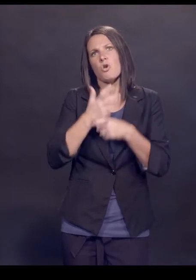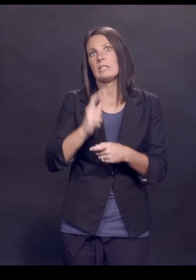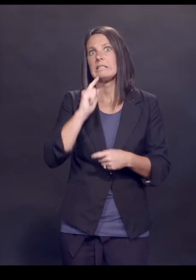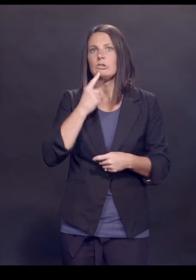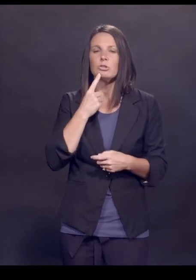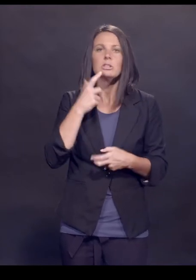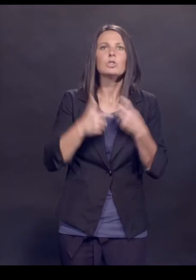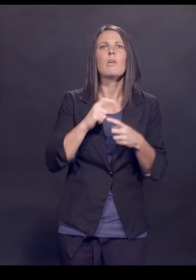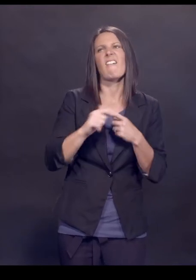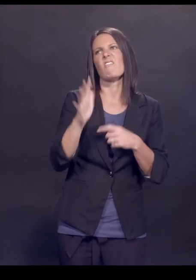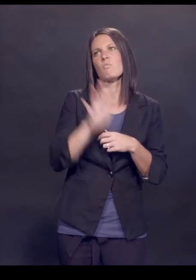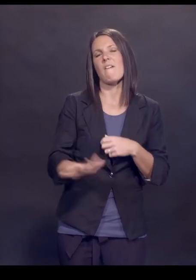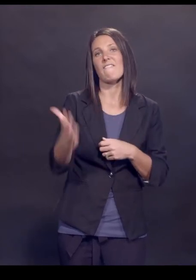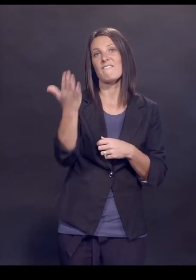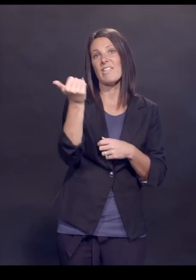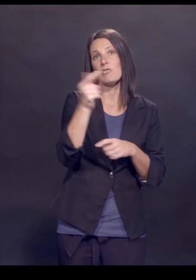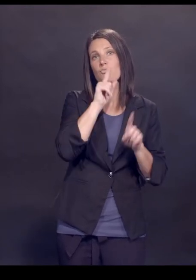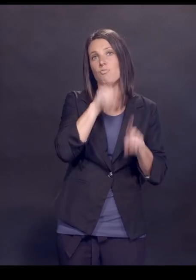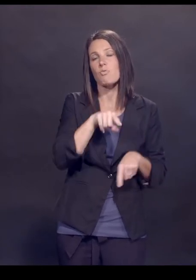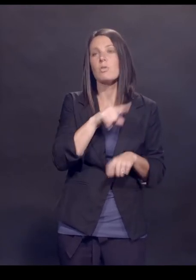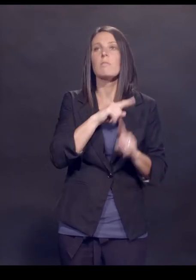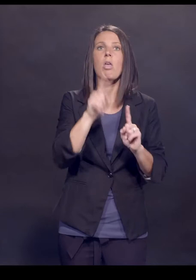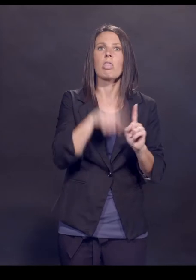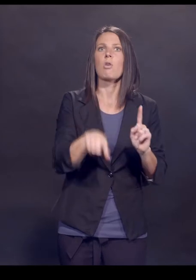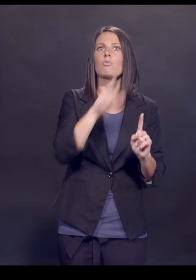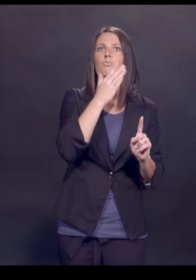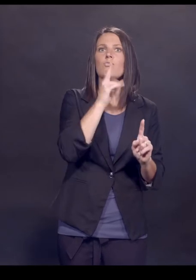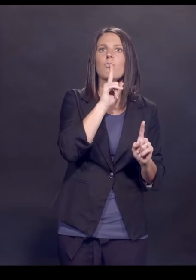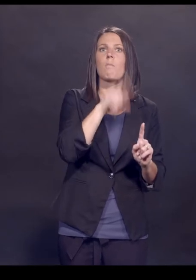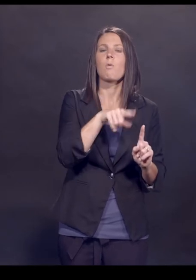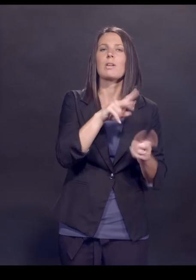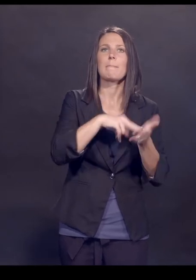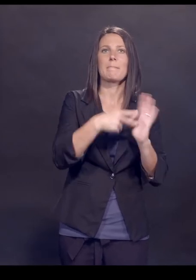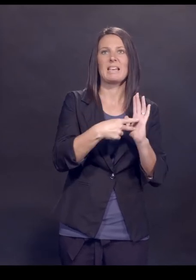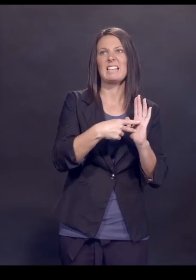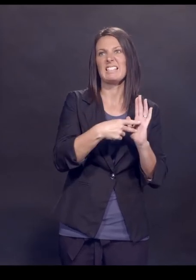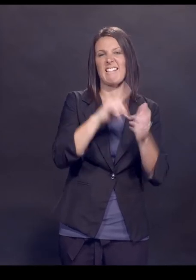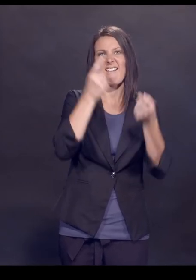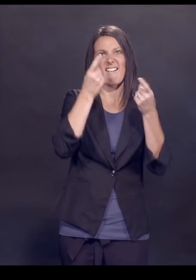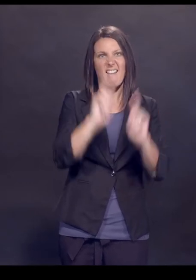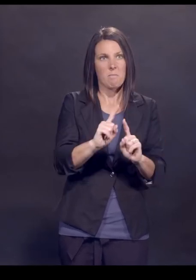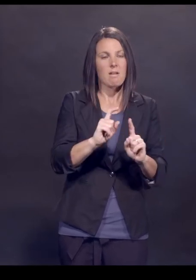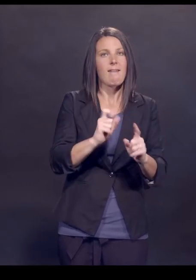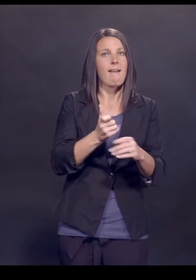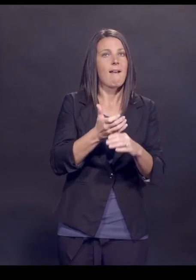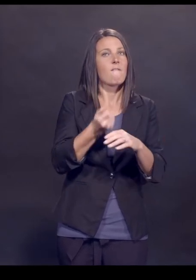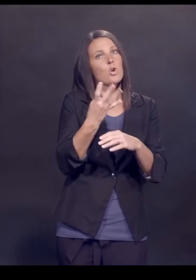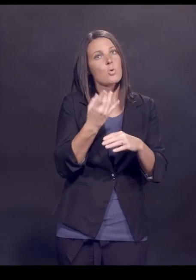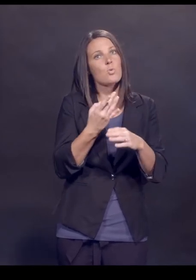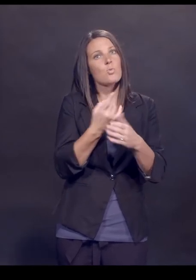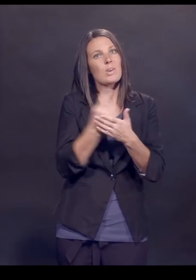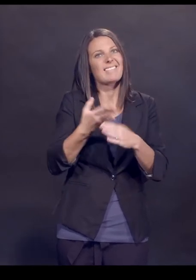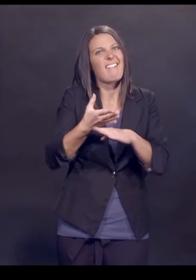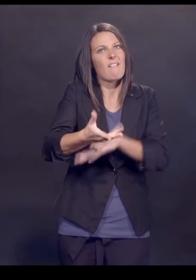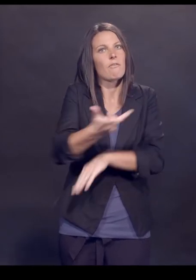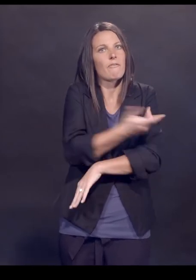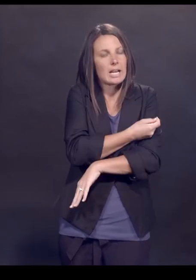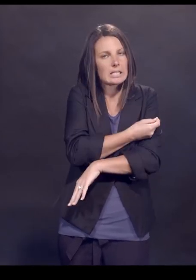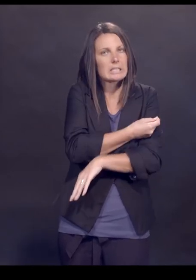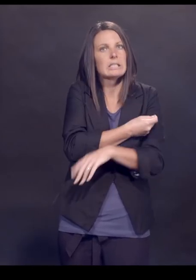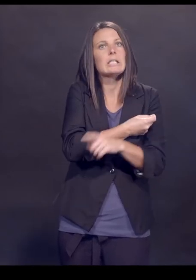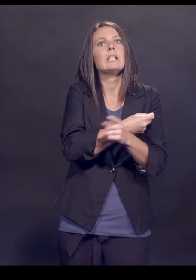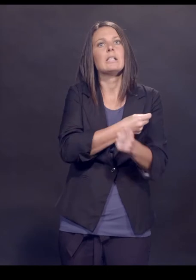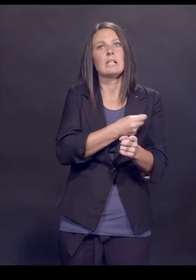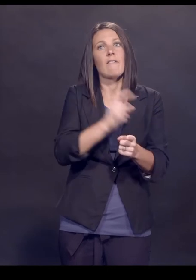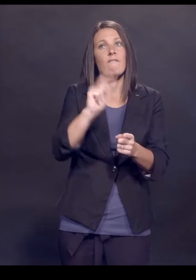15 reports. What was worrisome about those reports is that they were all within a couple of weeks of getting the vaccine. They were all within a couple of weeks of